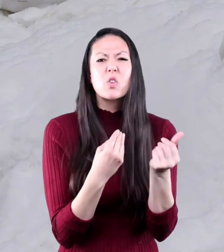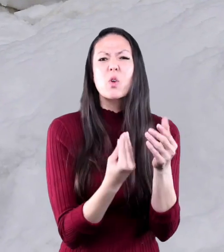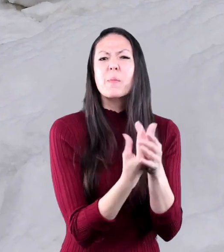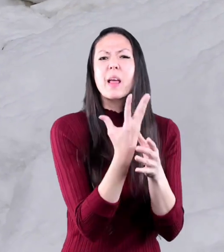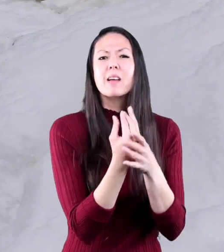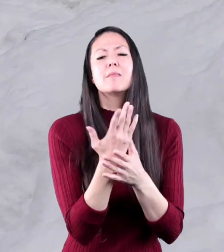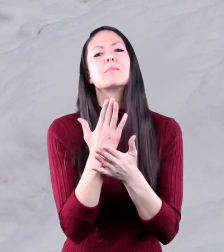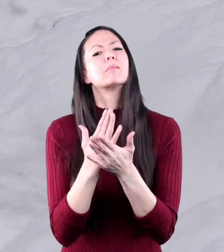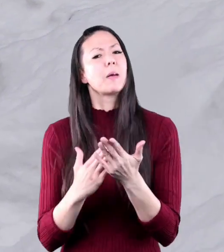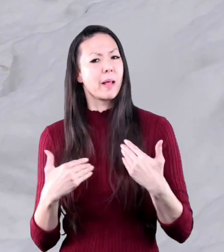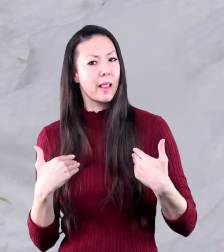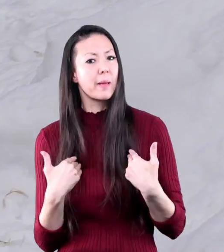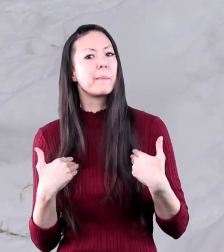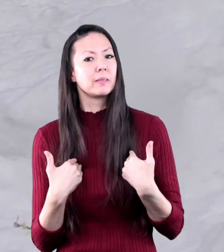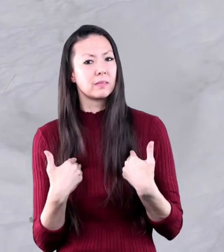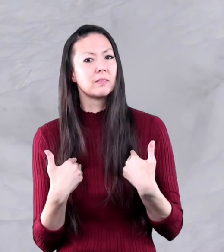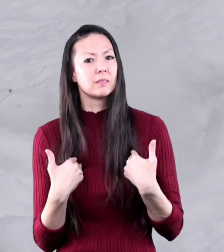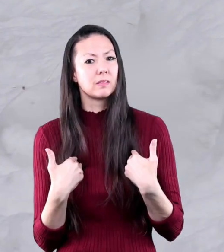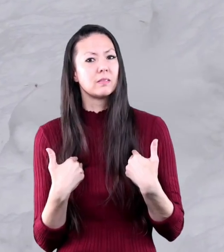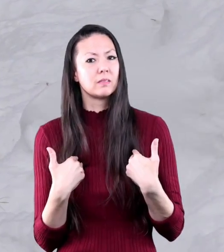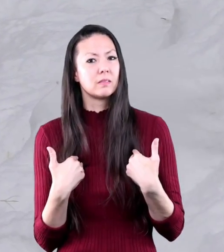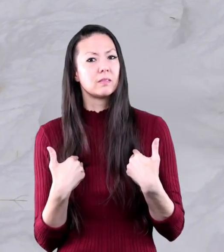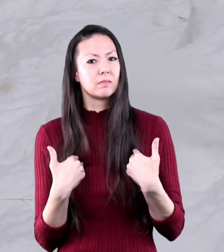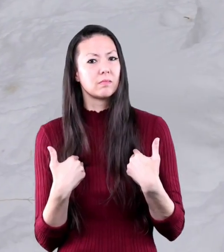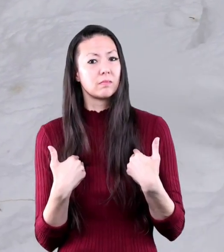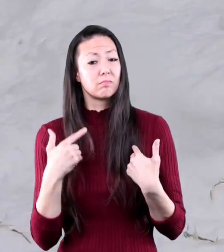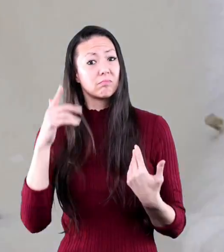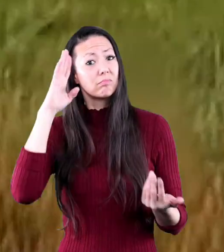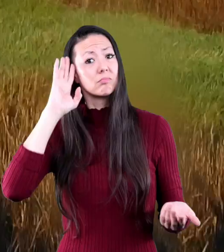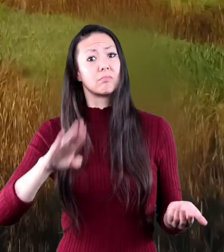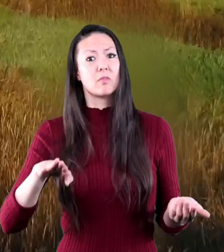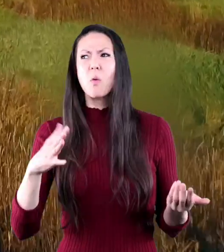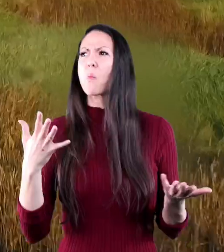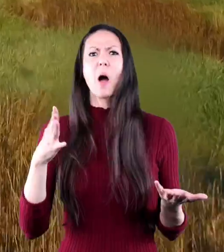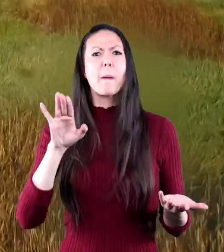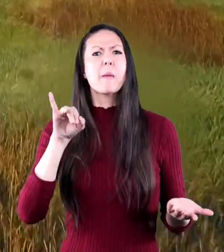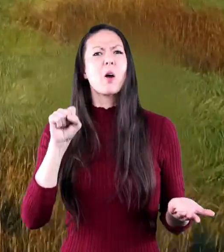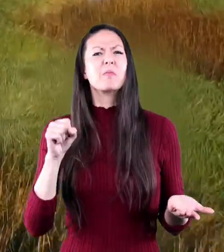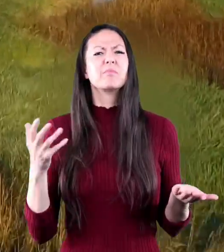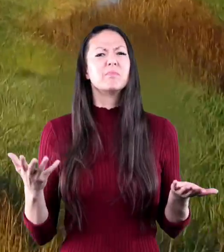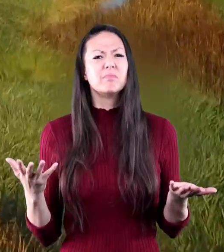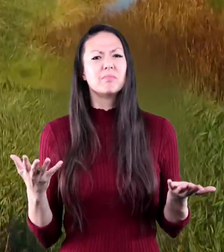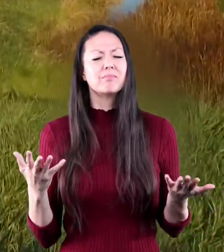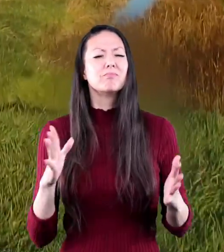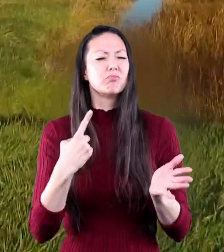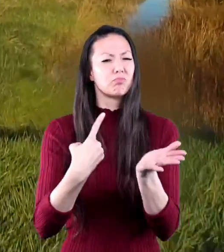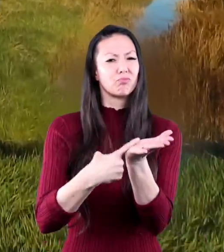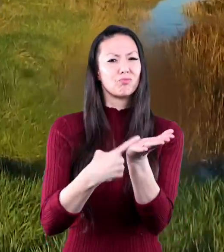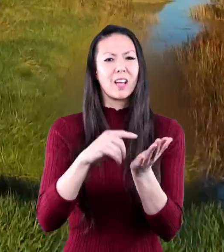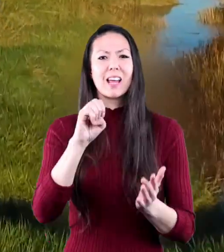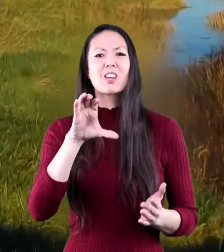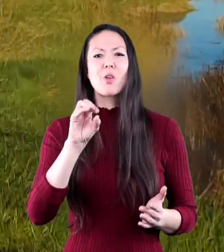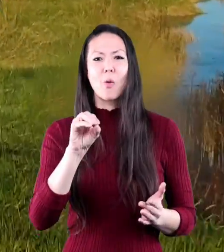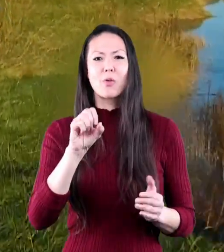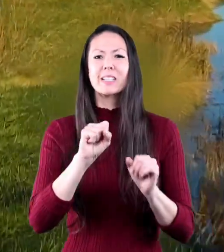plants but some animals now that you know what a biome is let's talk about ecosystems